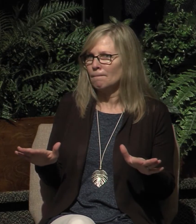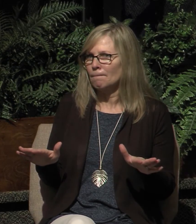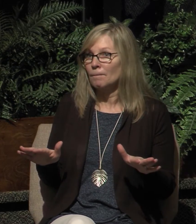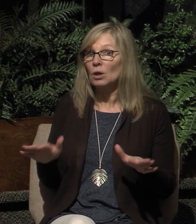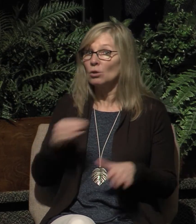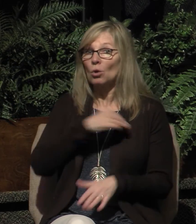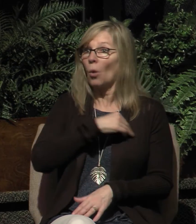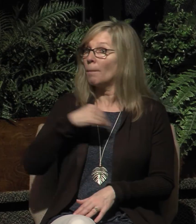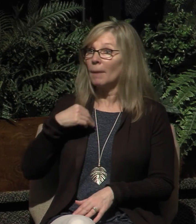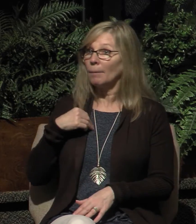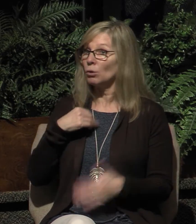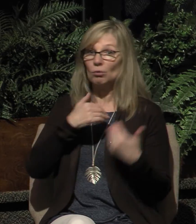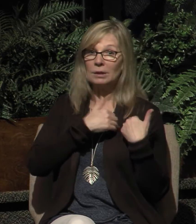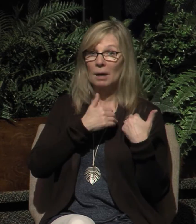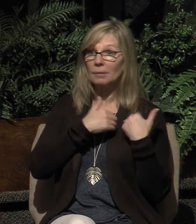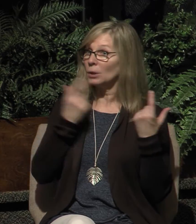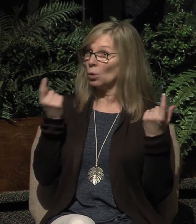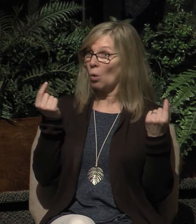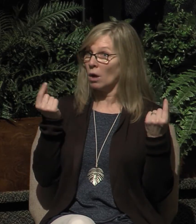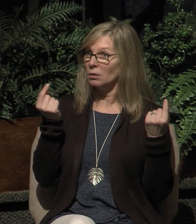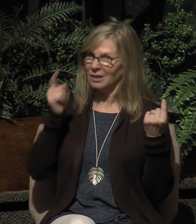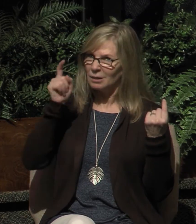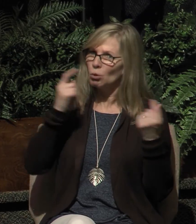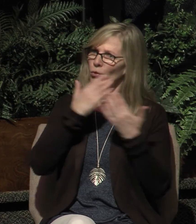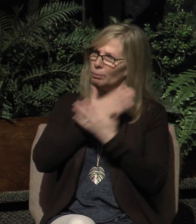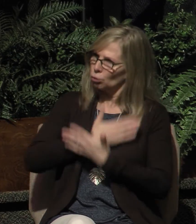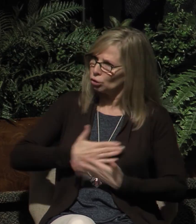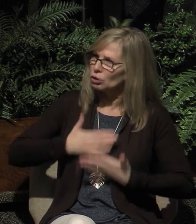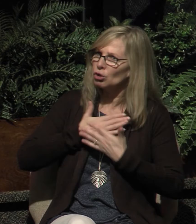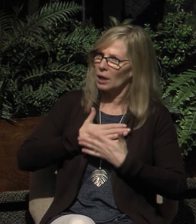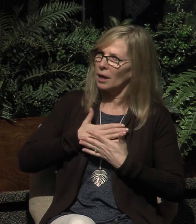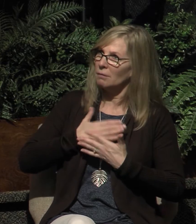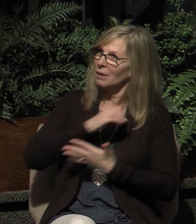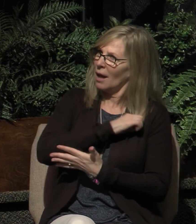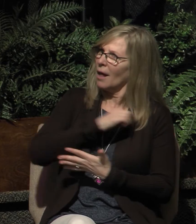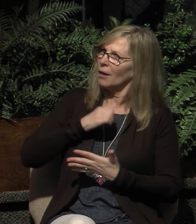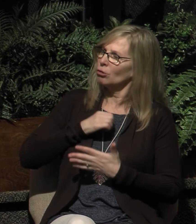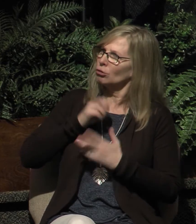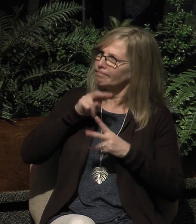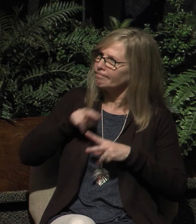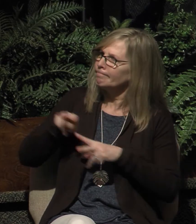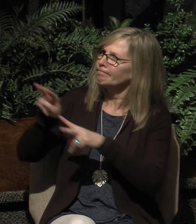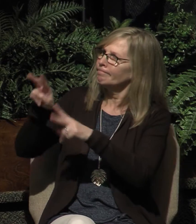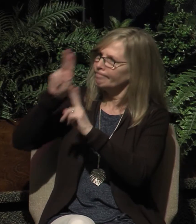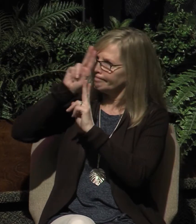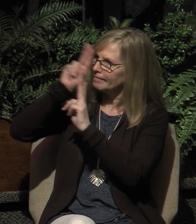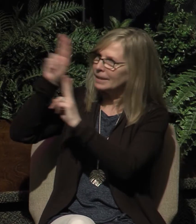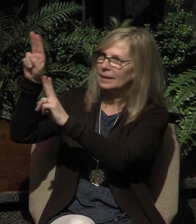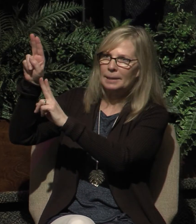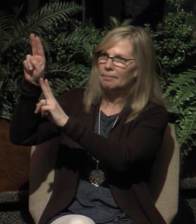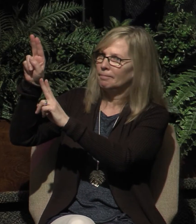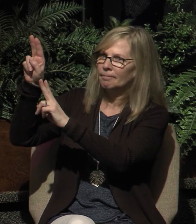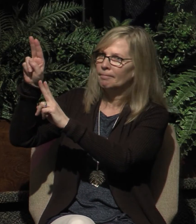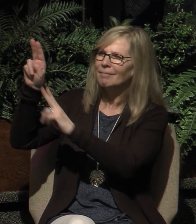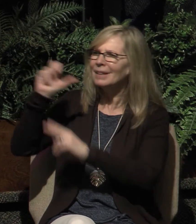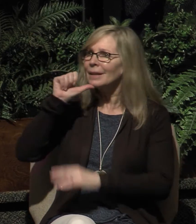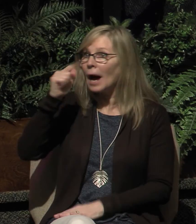are to appreciate and to hold their elders in high esteem and love, not because they might personally